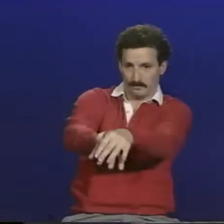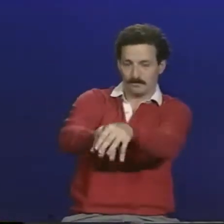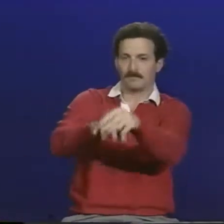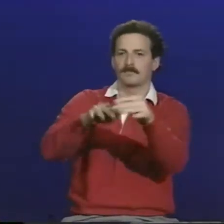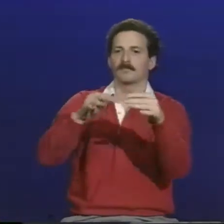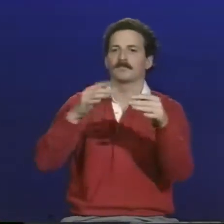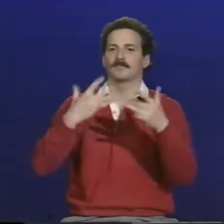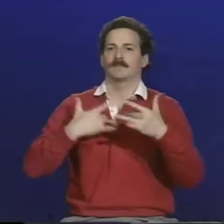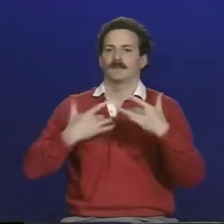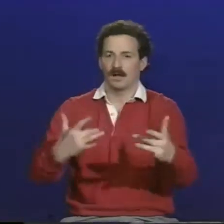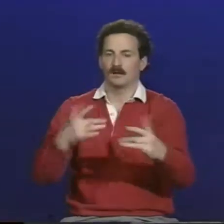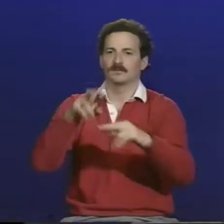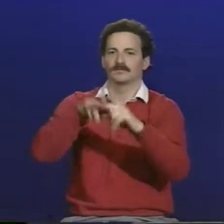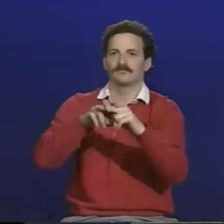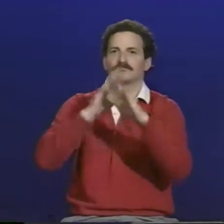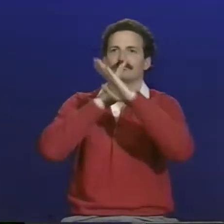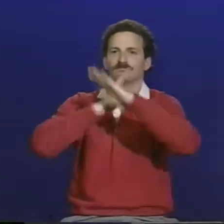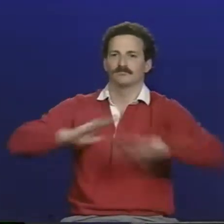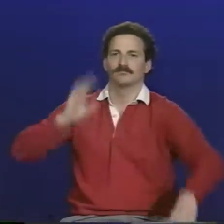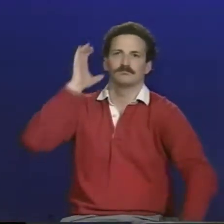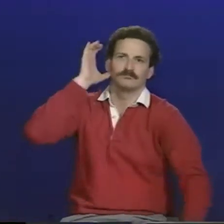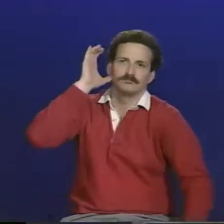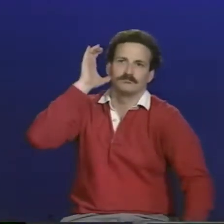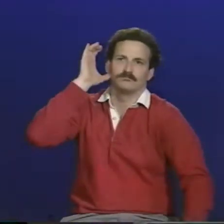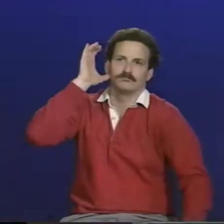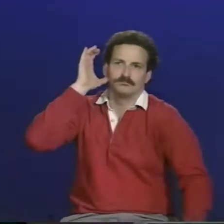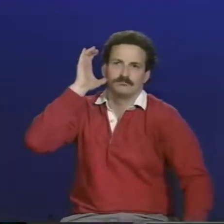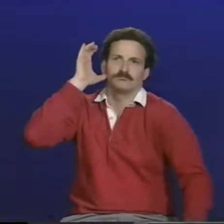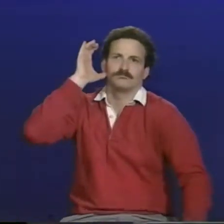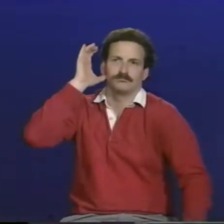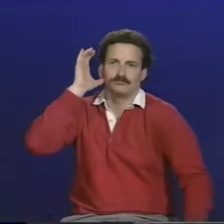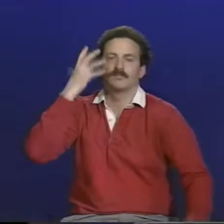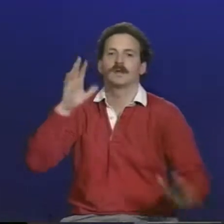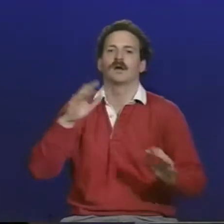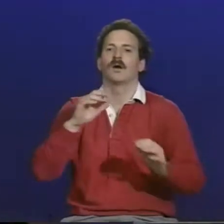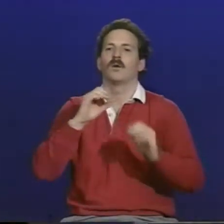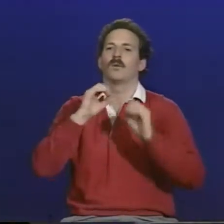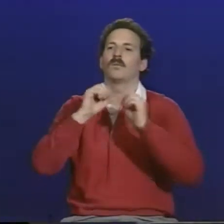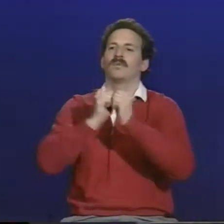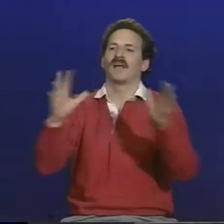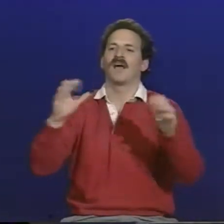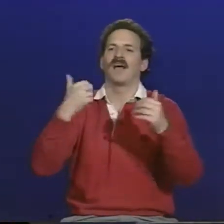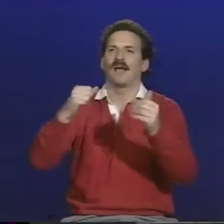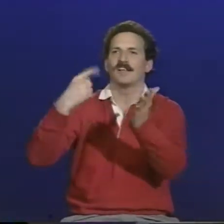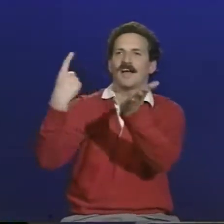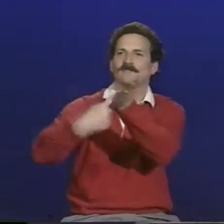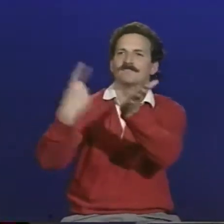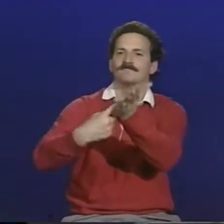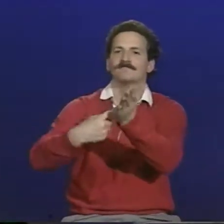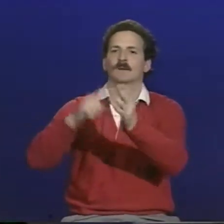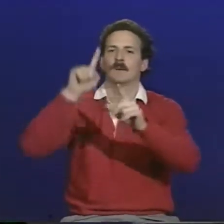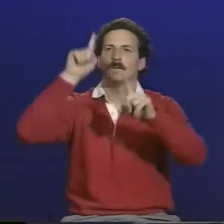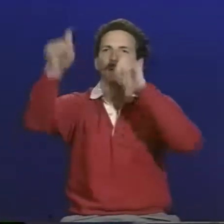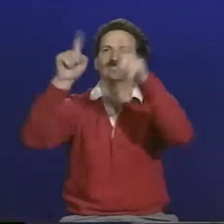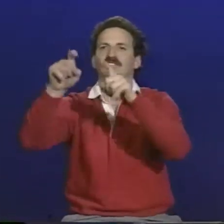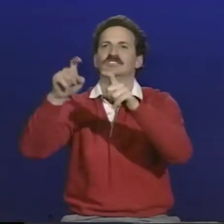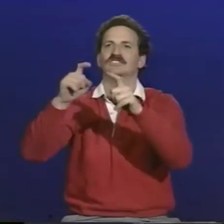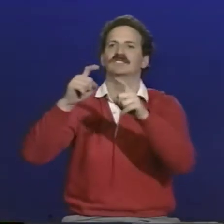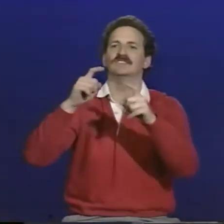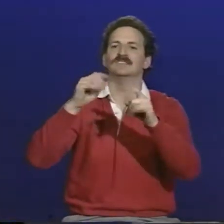The kids who generally come from mainstream schools are very passive. They tend to just take in the information and then don't go on